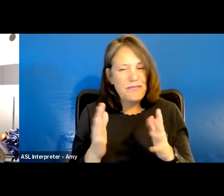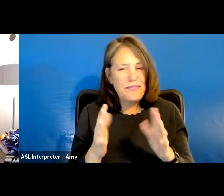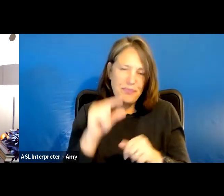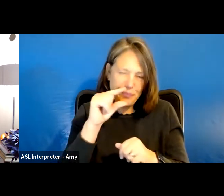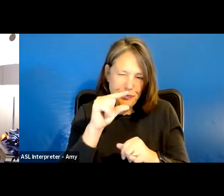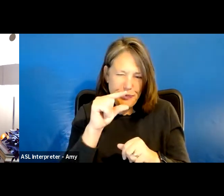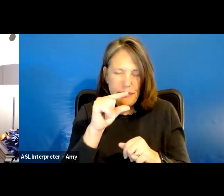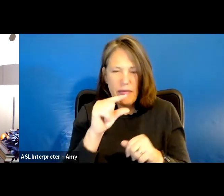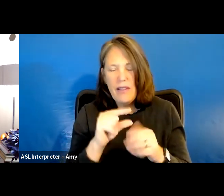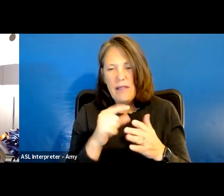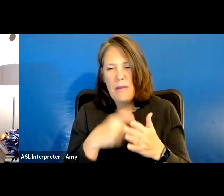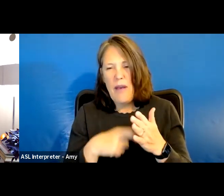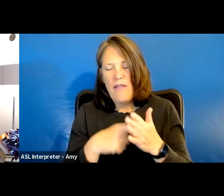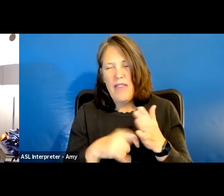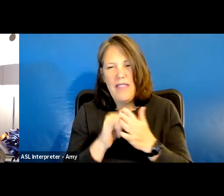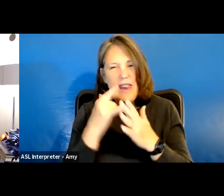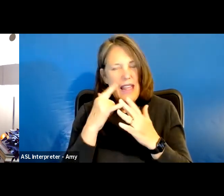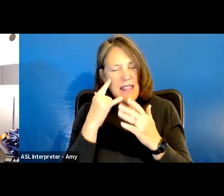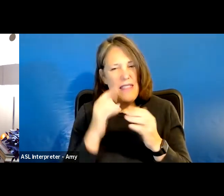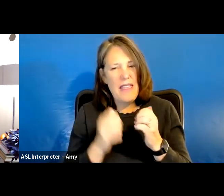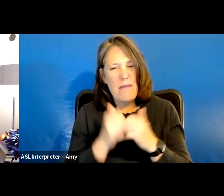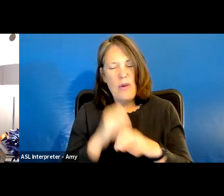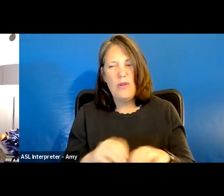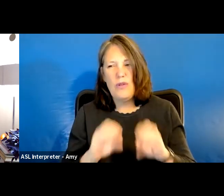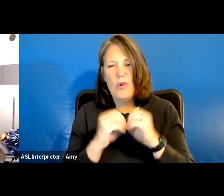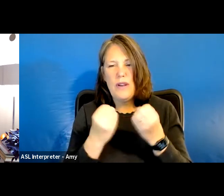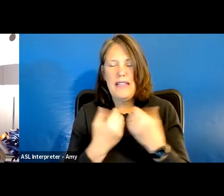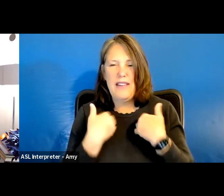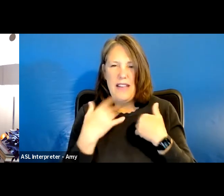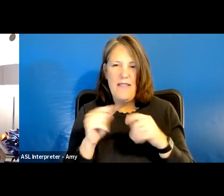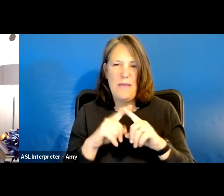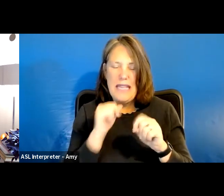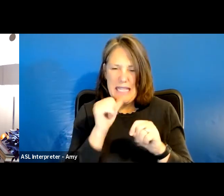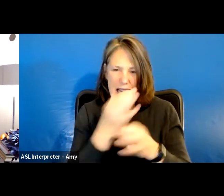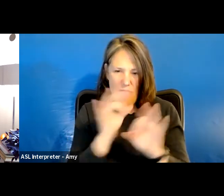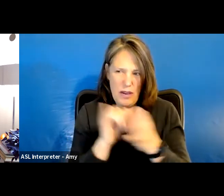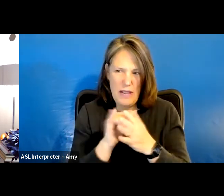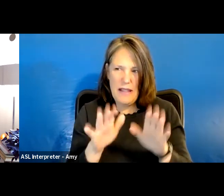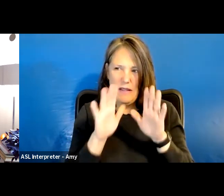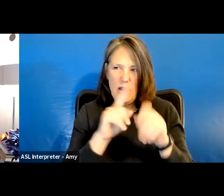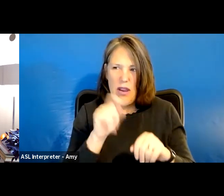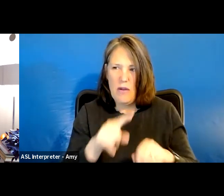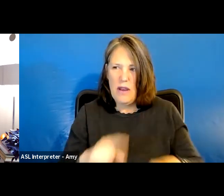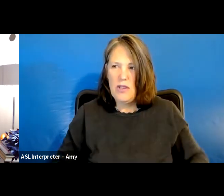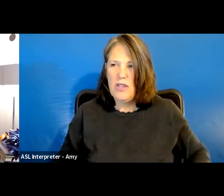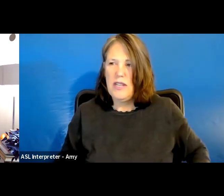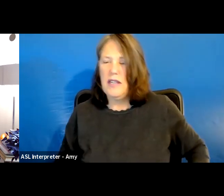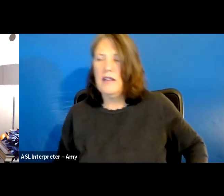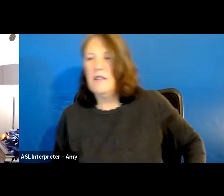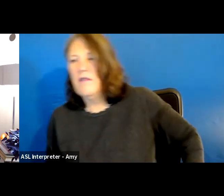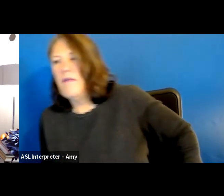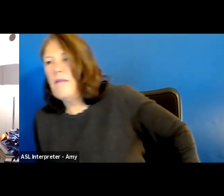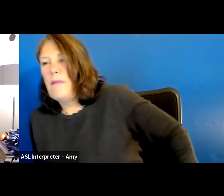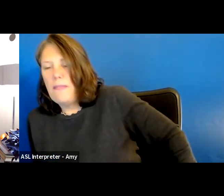nominal fee and I think most organizations have it now, but it is not free. So that's a great question. Thank you for answering that.